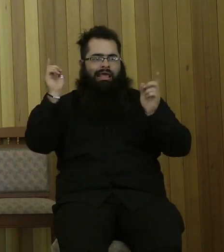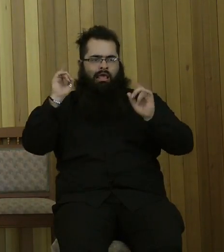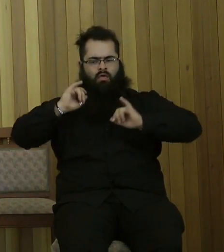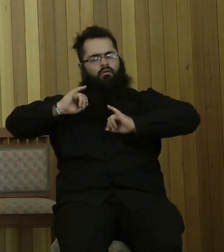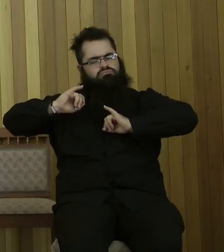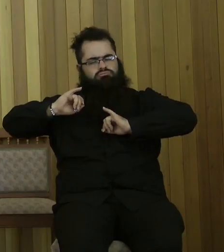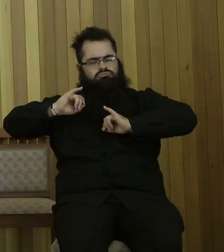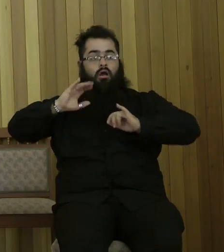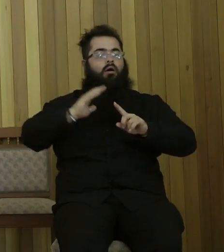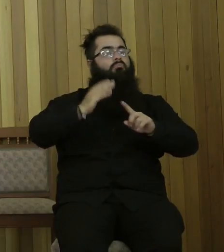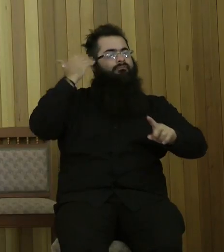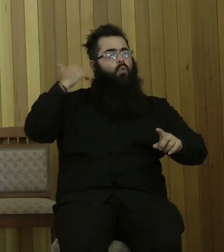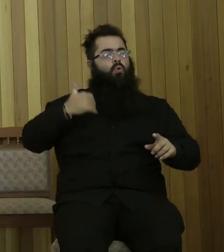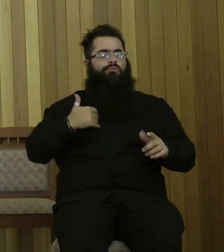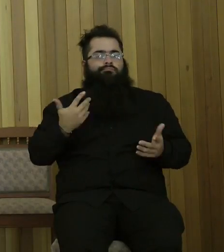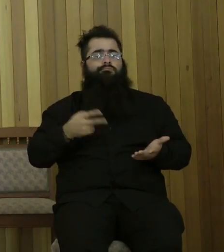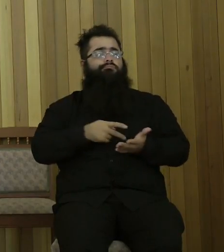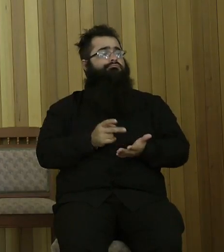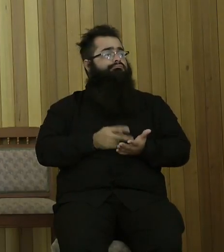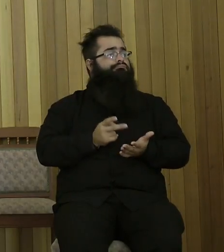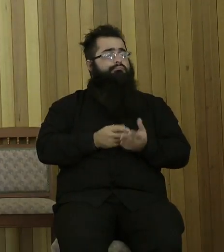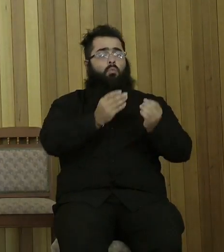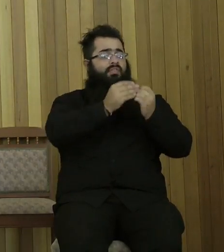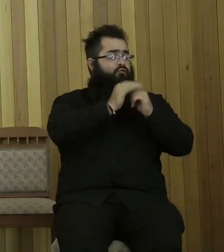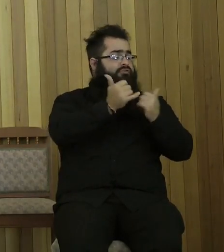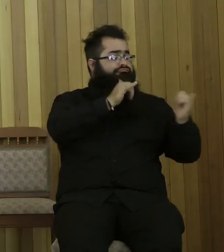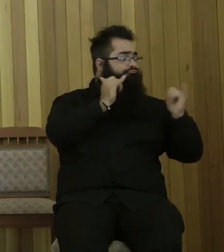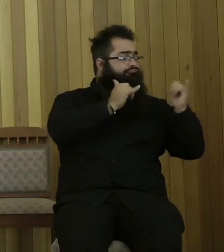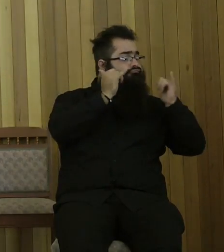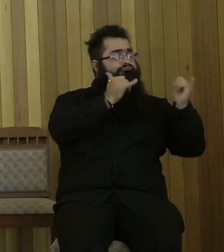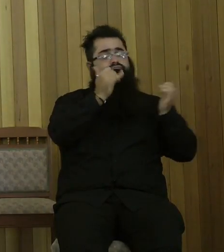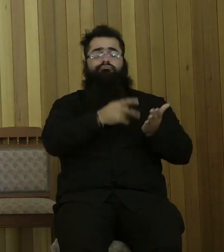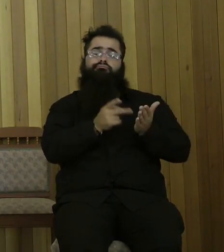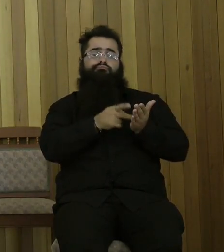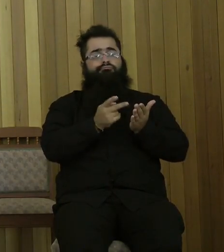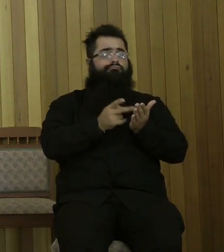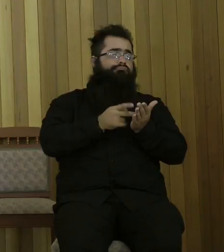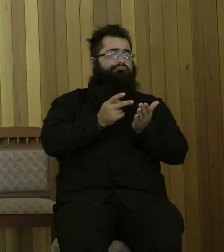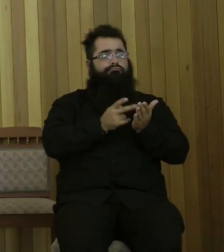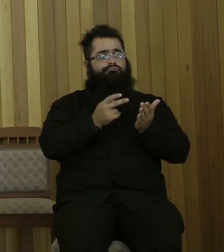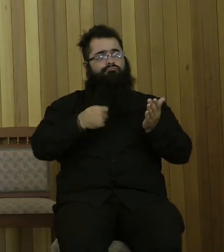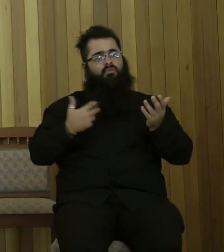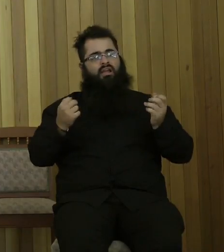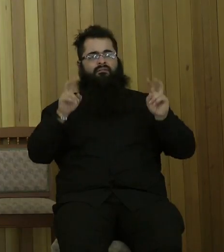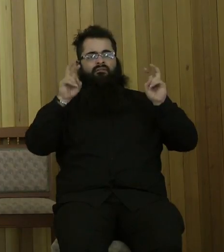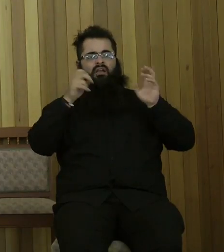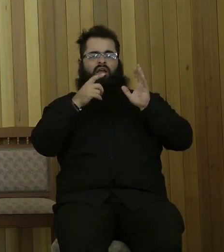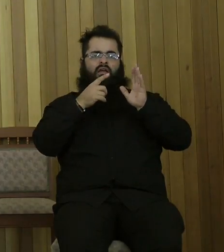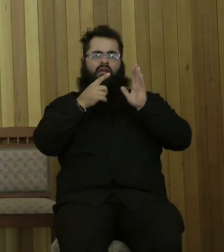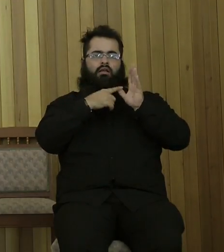night. But I walked the streets at night with a couple of friends, and I was, I called myself an atheist. Probably I just didn't know